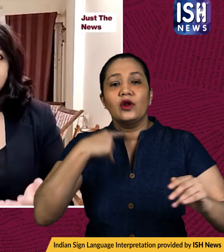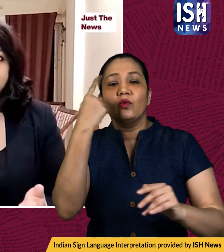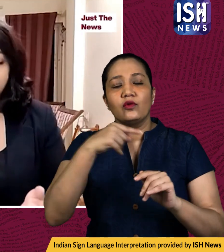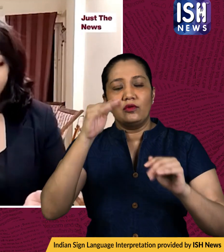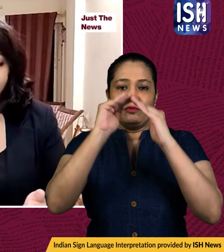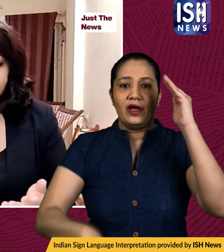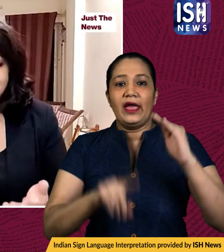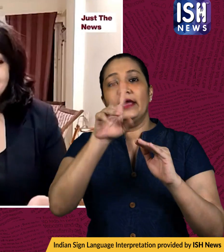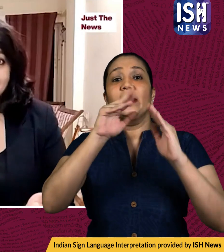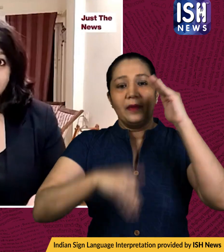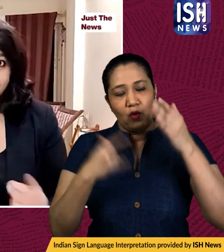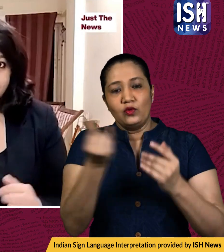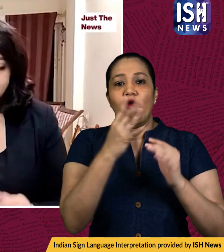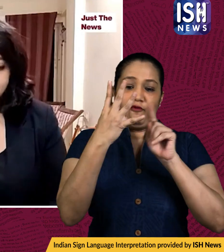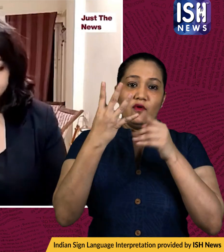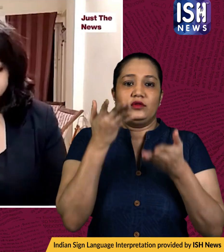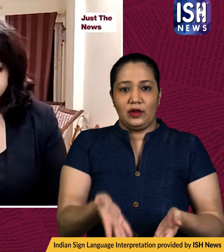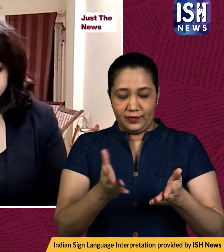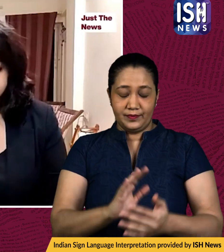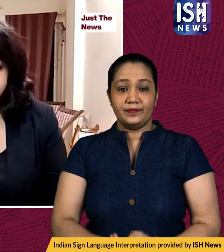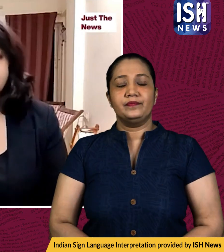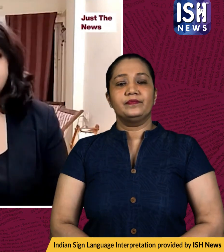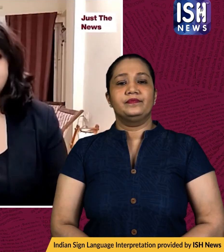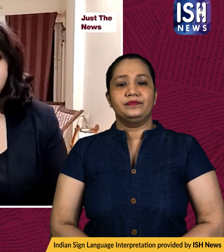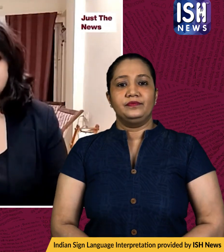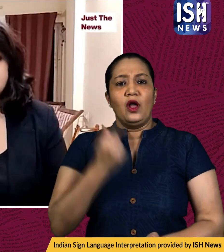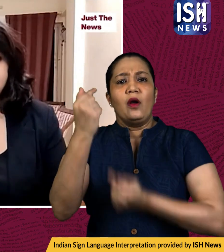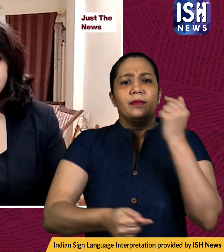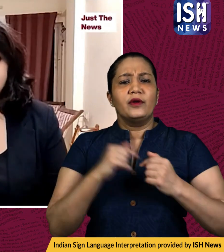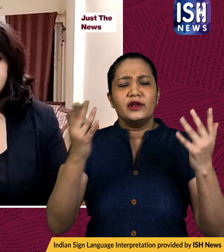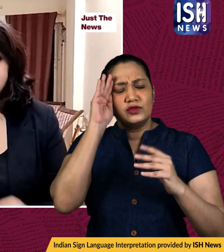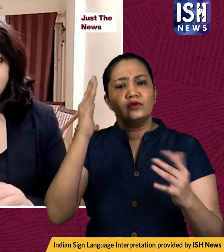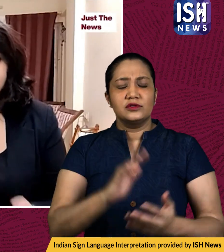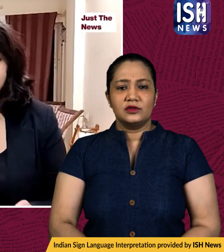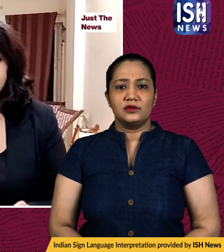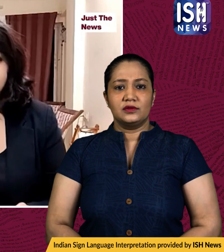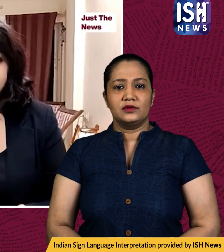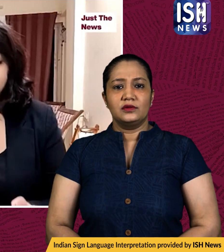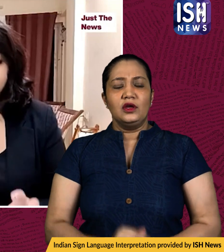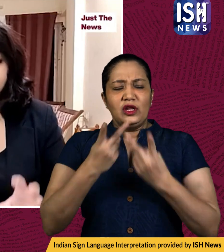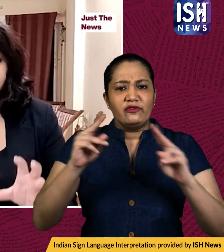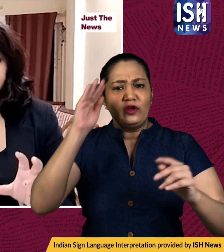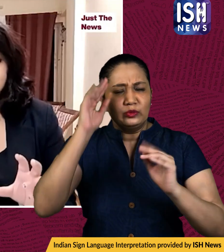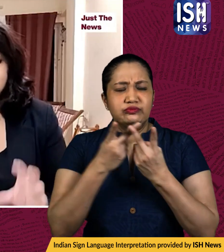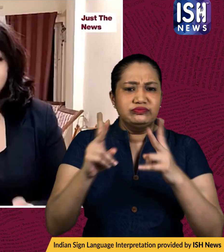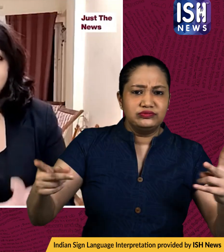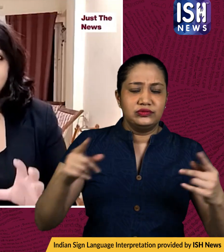below 18 years of age uh to politics right now there's a fair bit of media coverage on evm